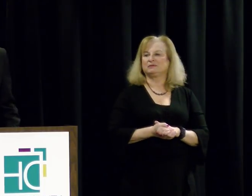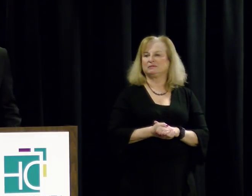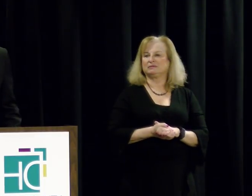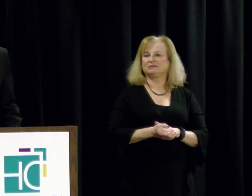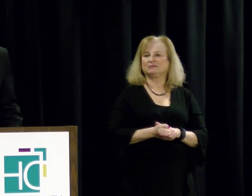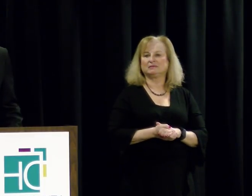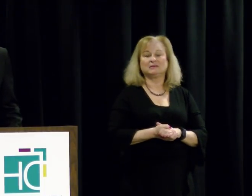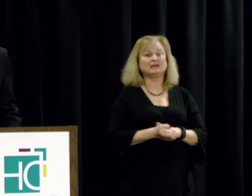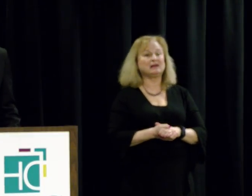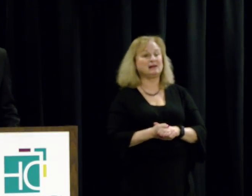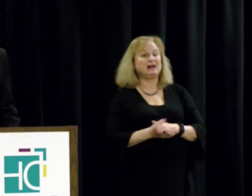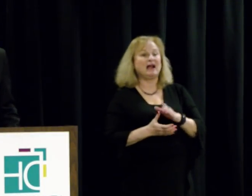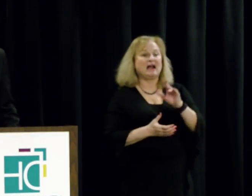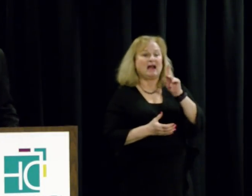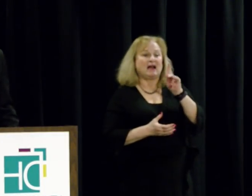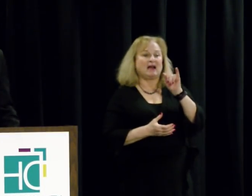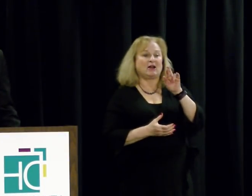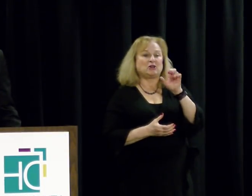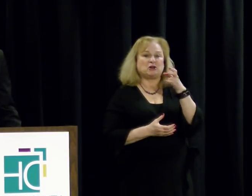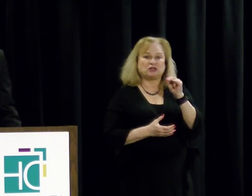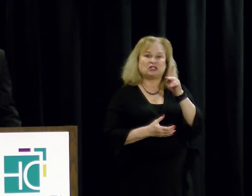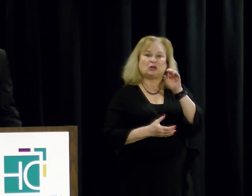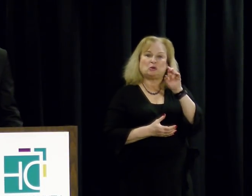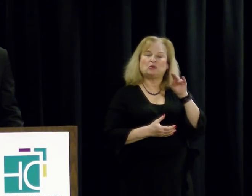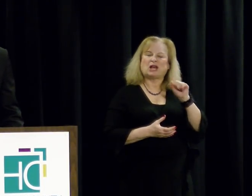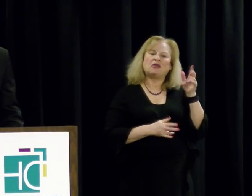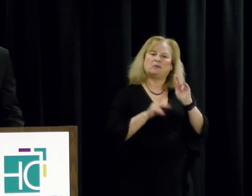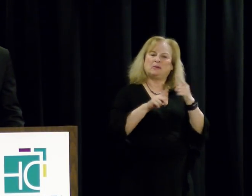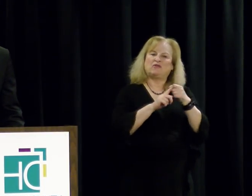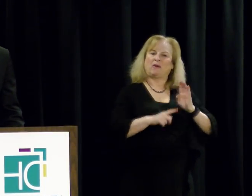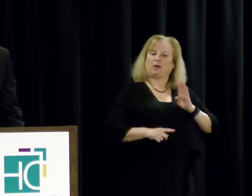Applause And Kirsten Coombs and the other members of the Board of Ed.